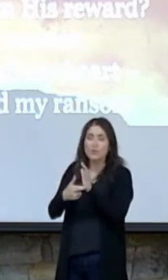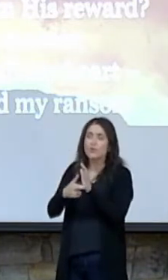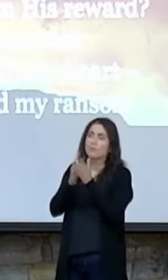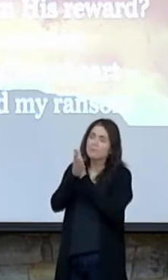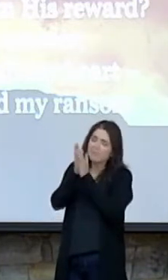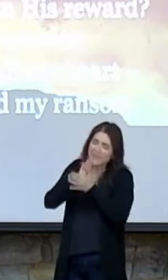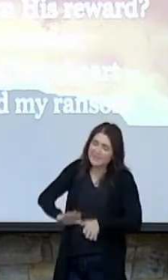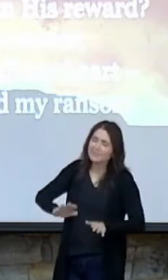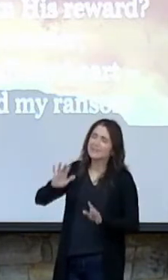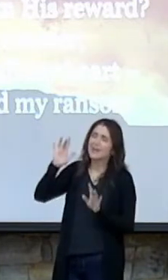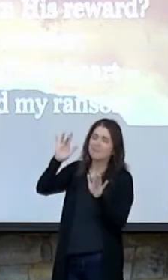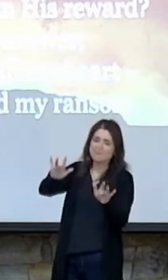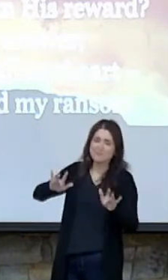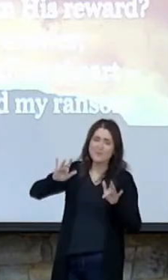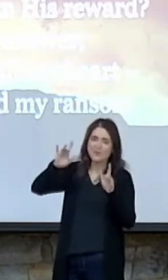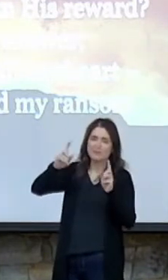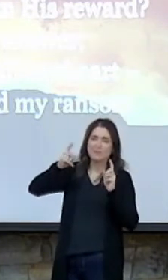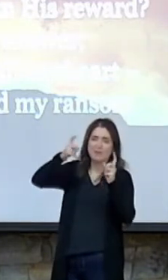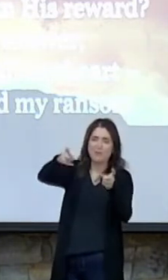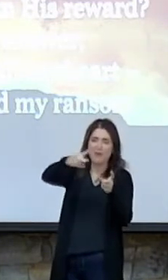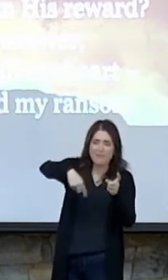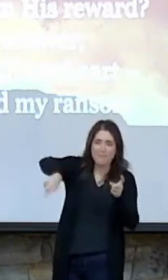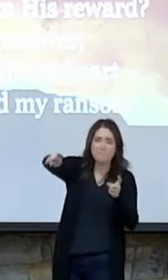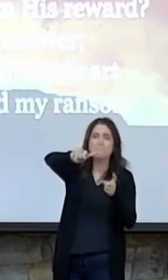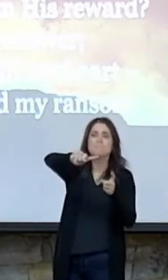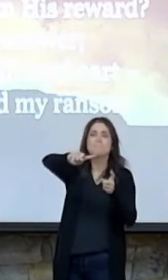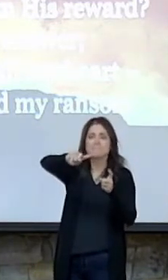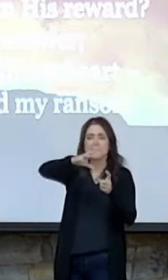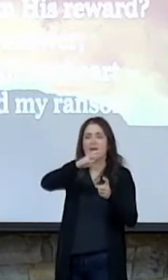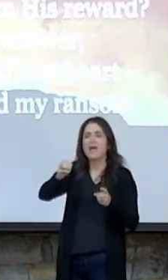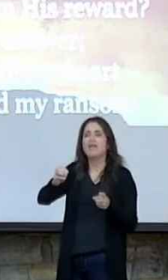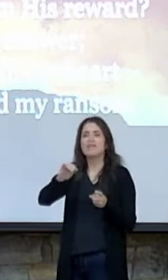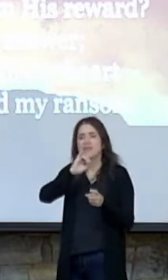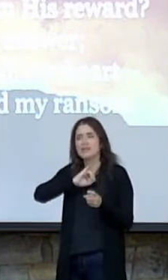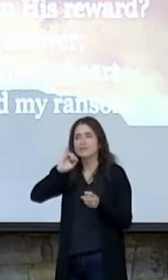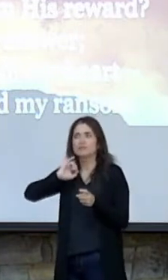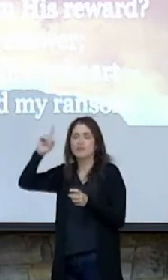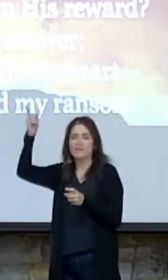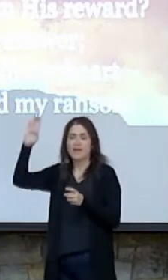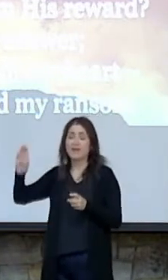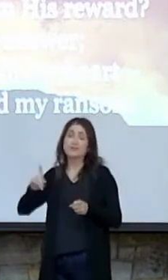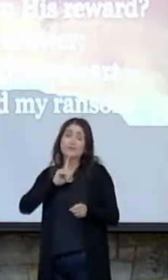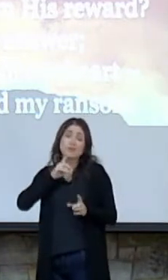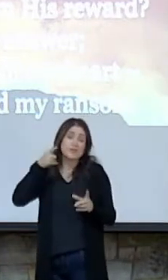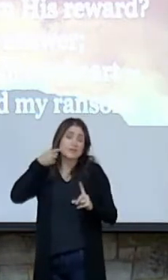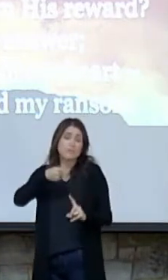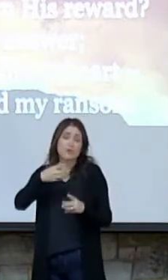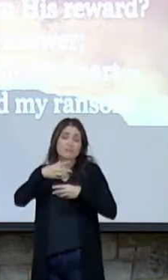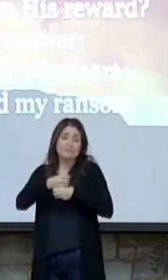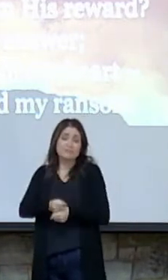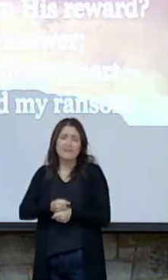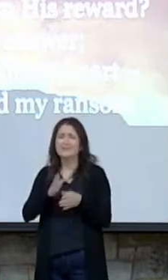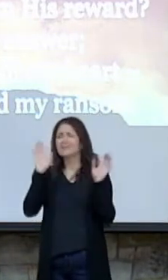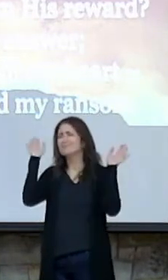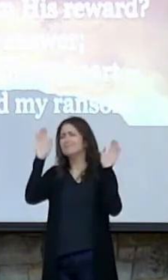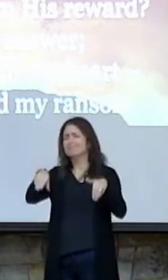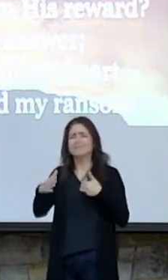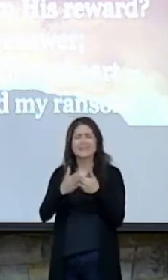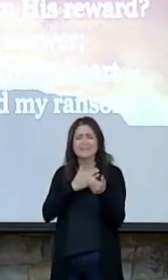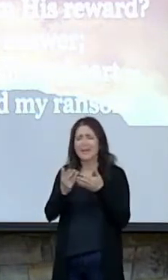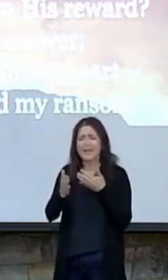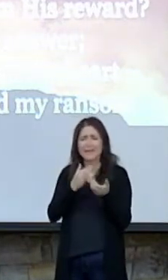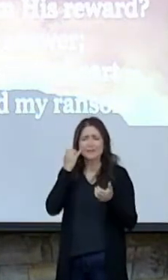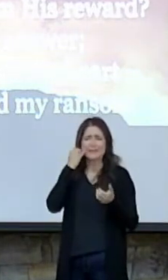be upon them and upon the Israel of God. Paul in essence says circumcision doesn't mean anything.